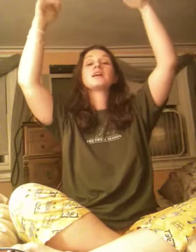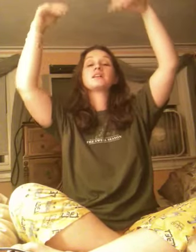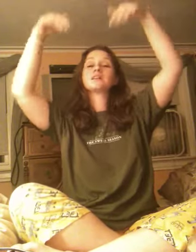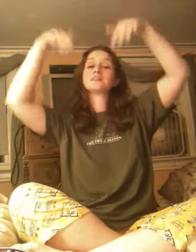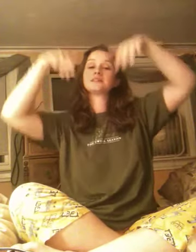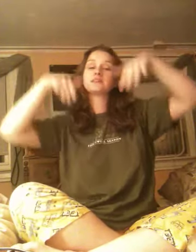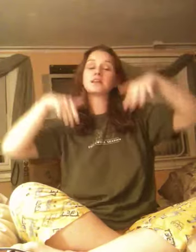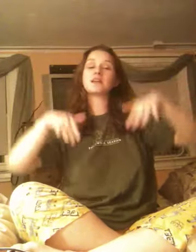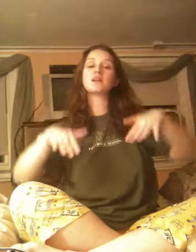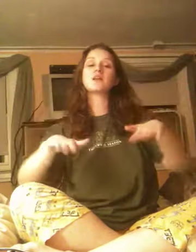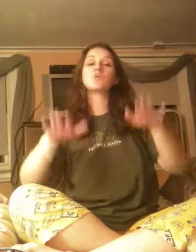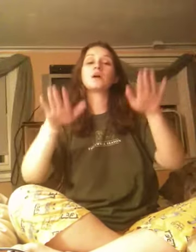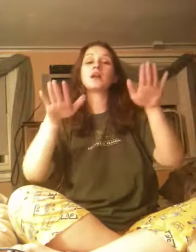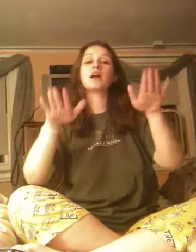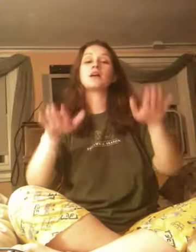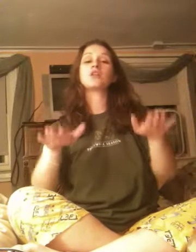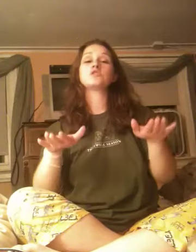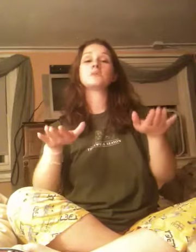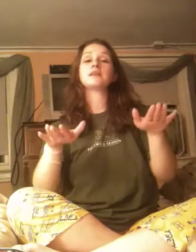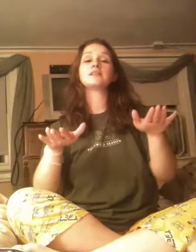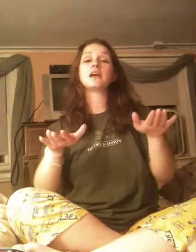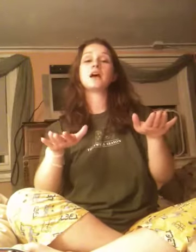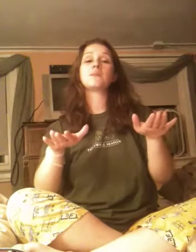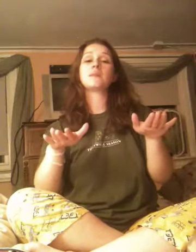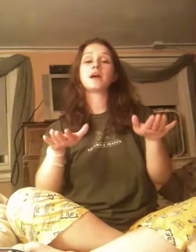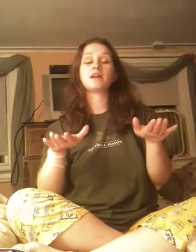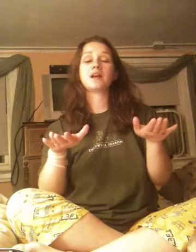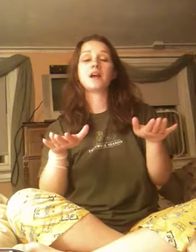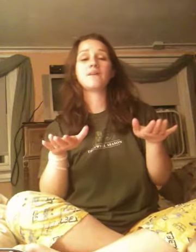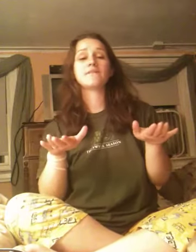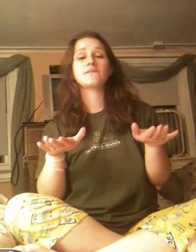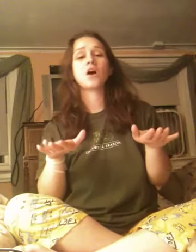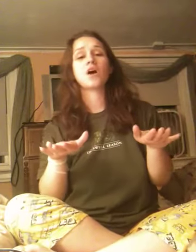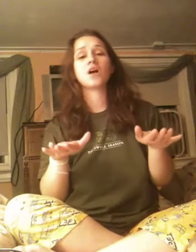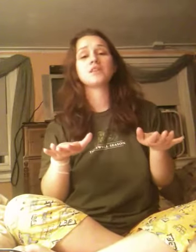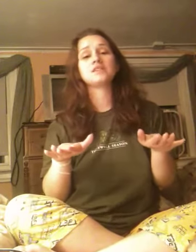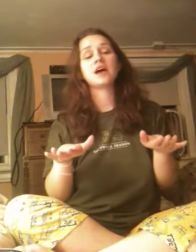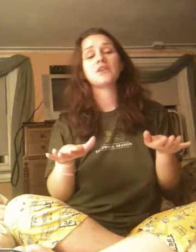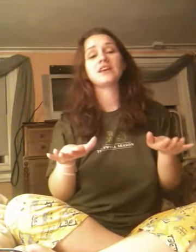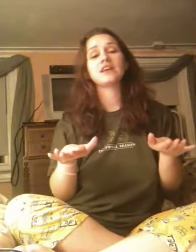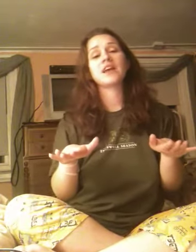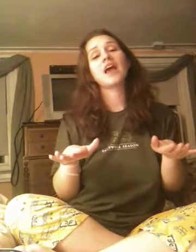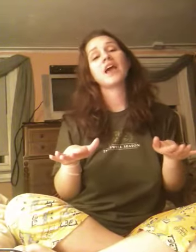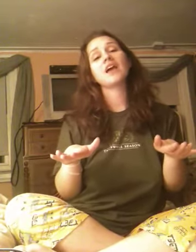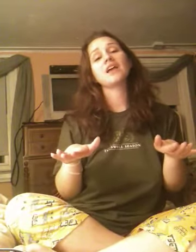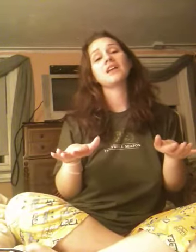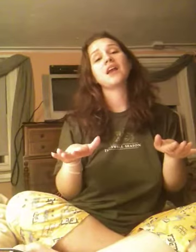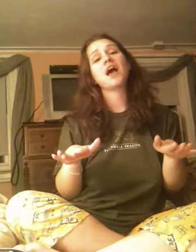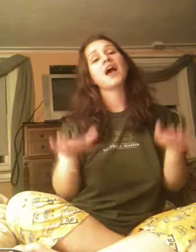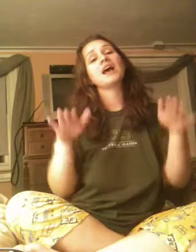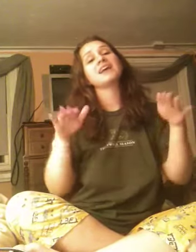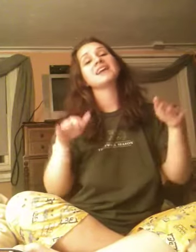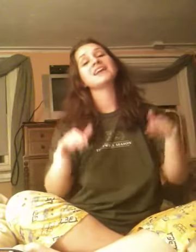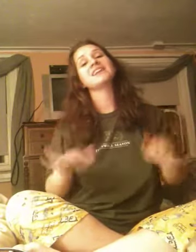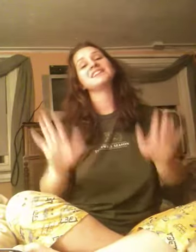can sing when I lose my step, and I fall down again. I can